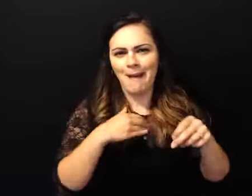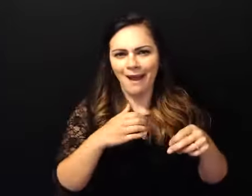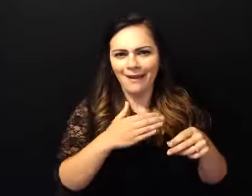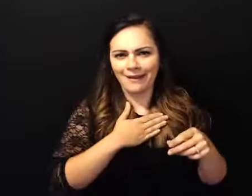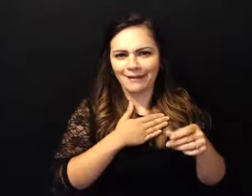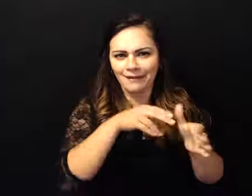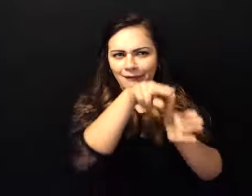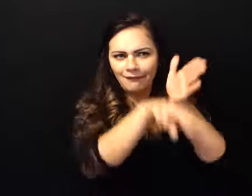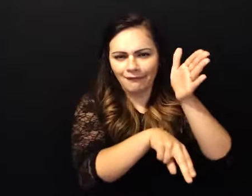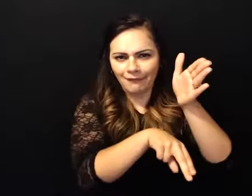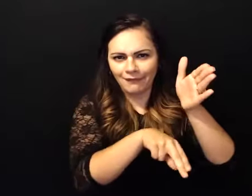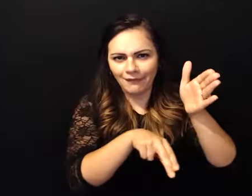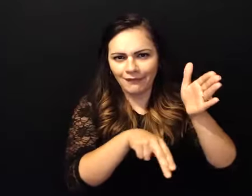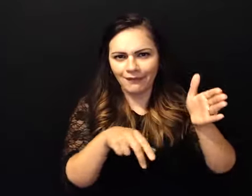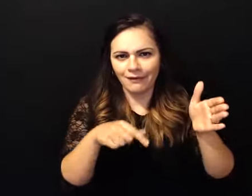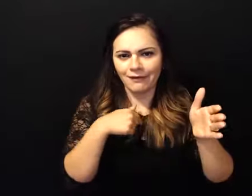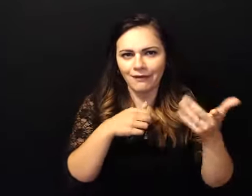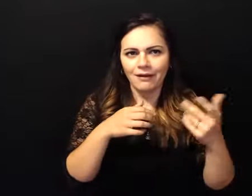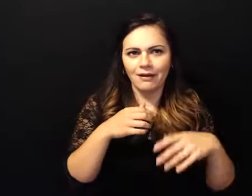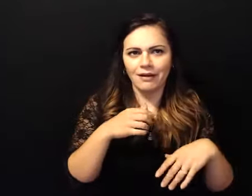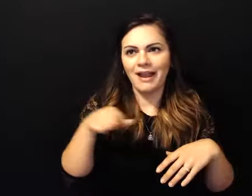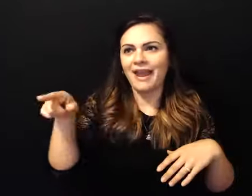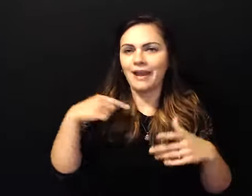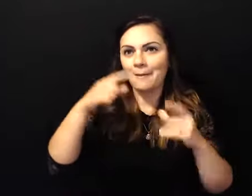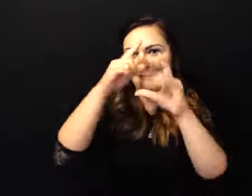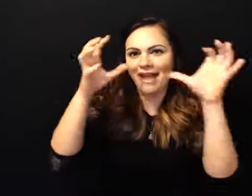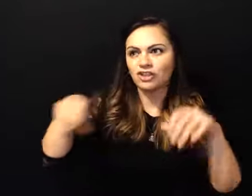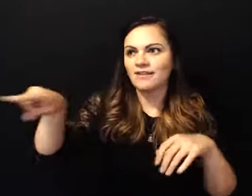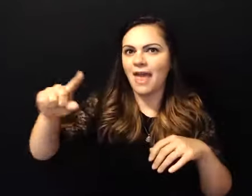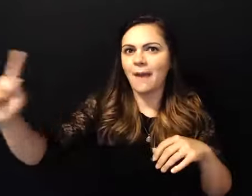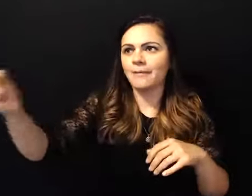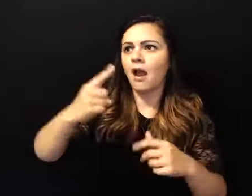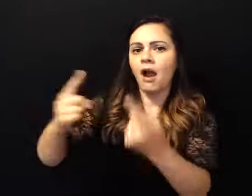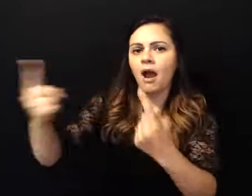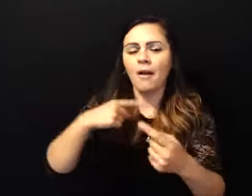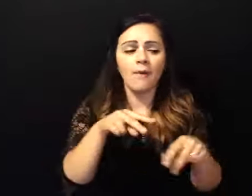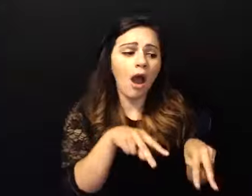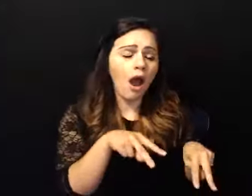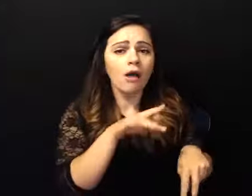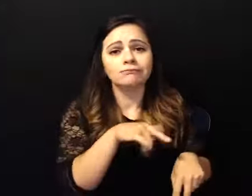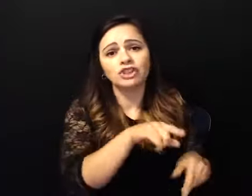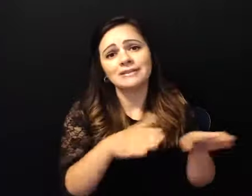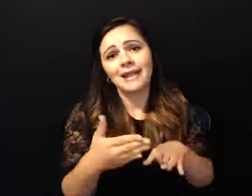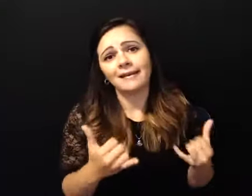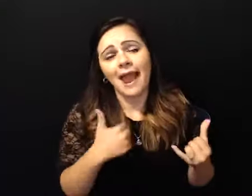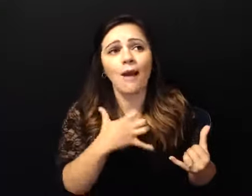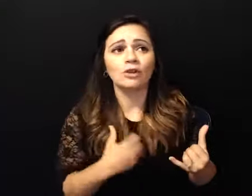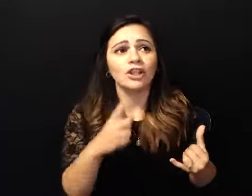like i'm laying in my coffin and they come by and they say oh wasn't she sweet we should have went and picked her up and you know and my next thought was no kim